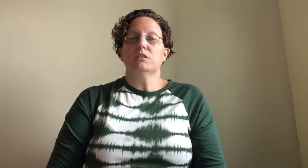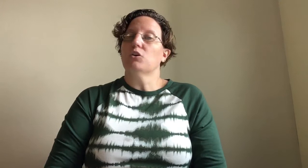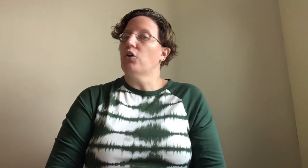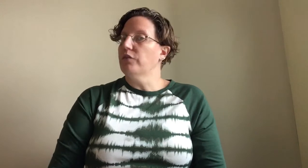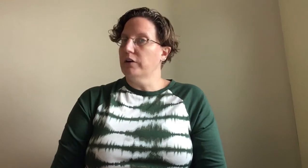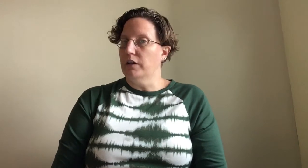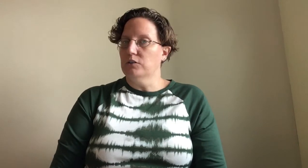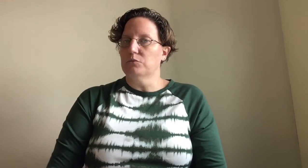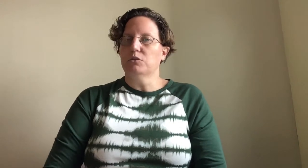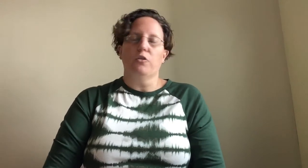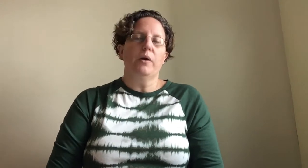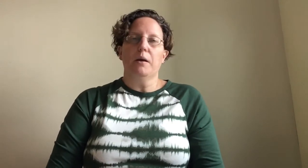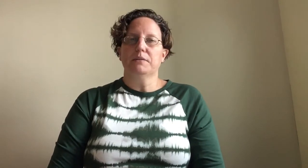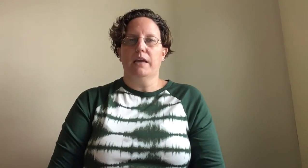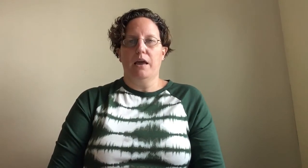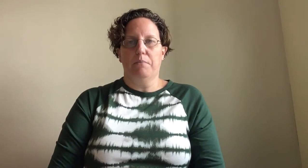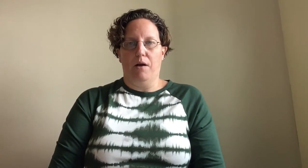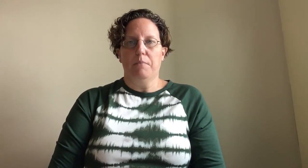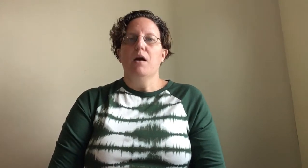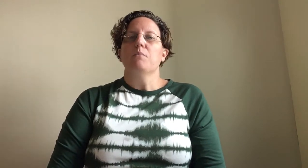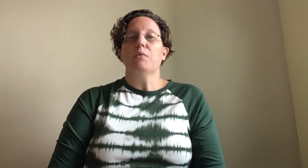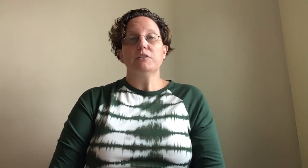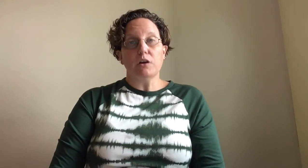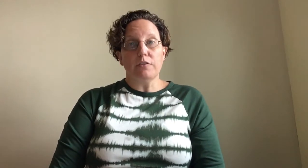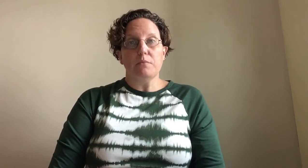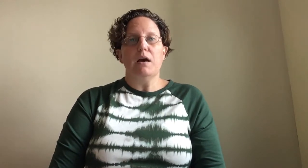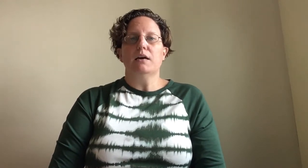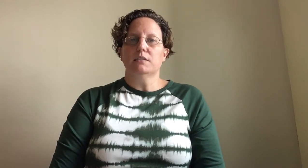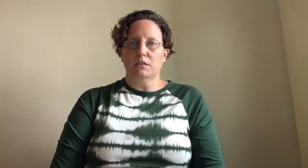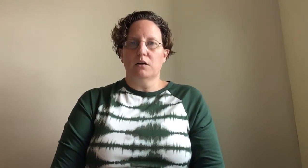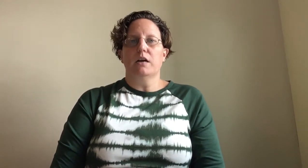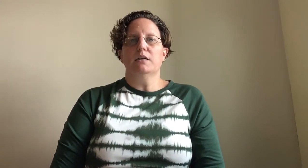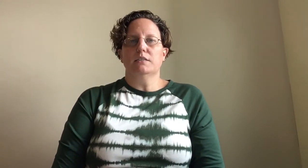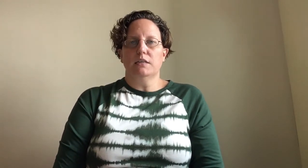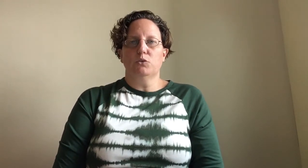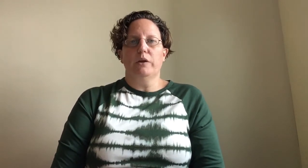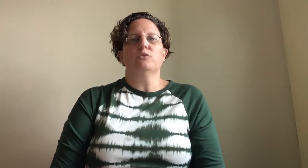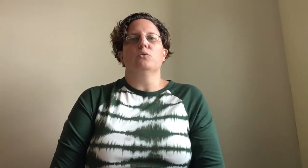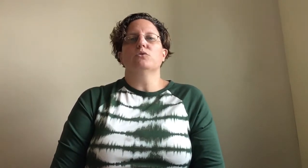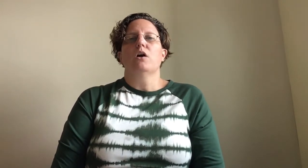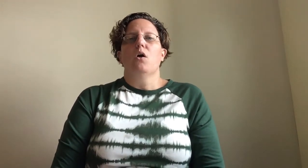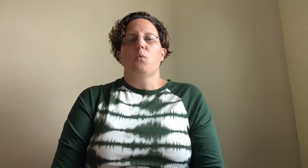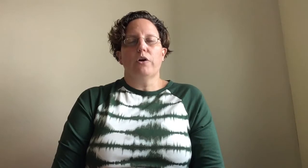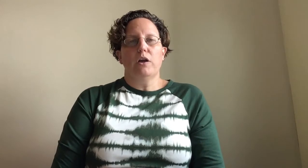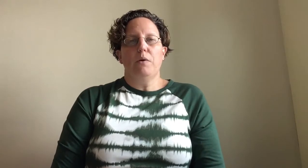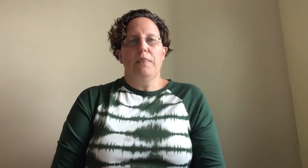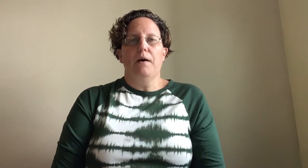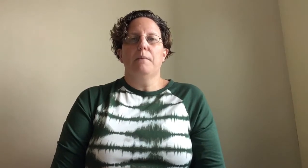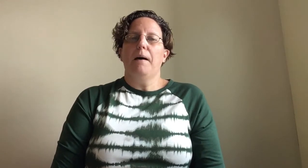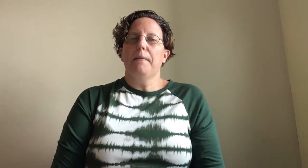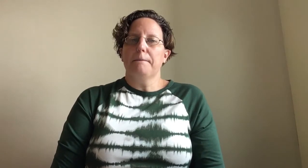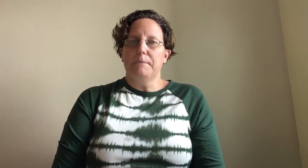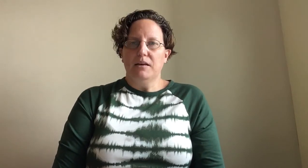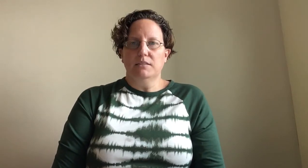in all of our classrooms all the way up to K-Prep, but we start them as young as six weeks old, working with them on the basic